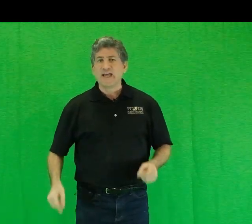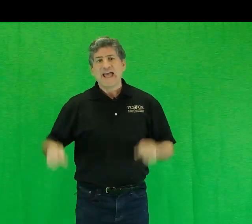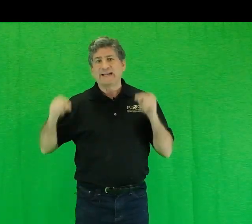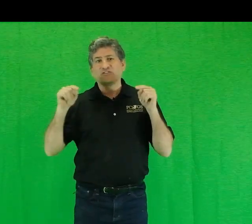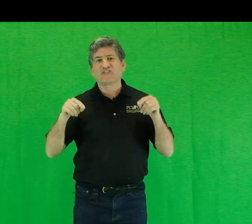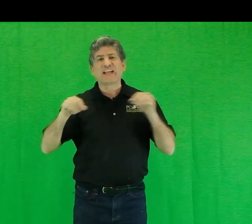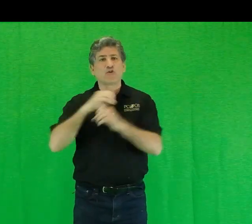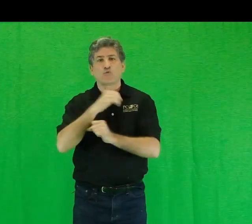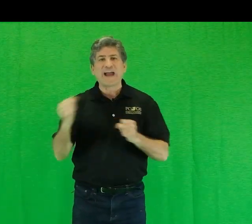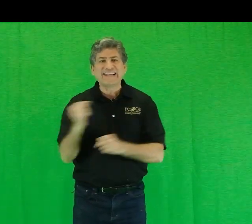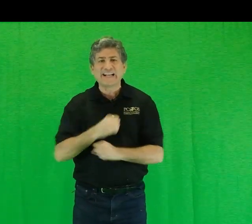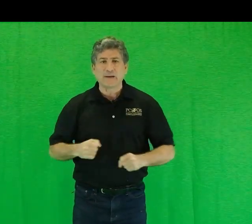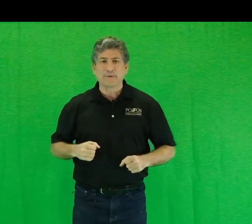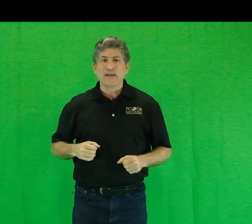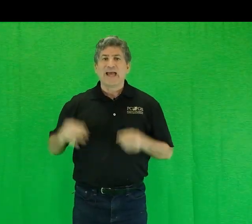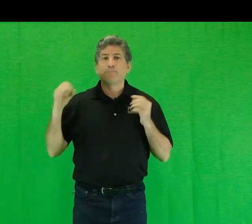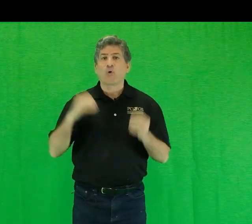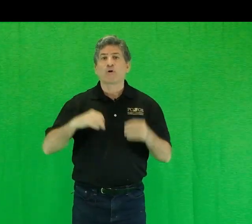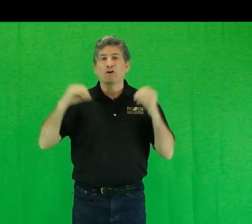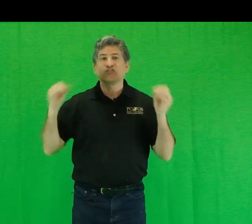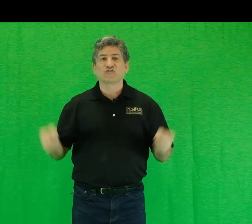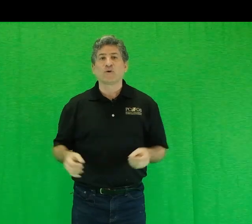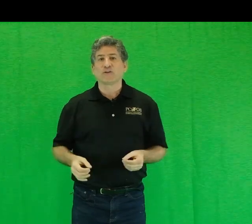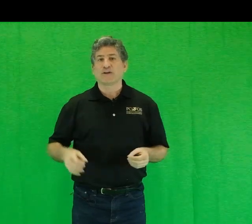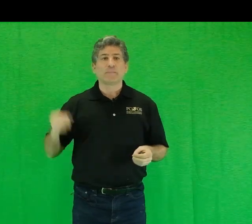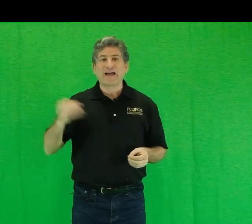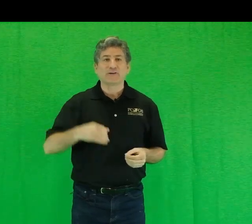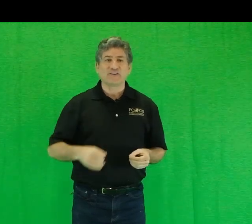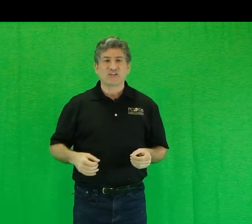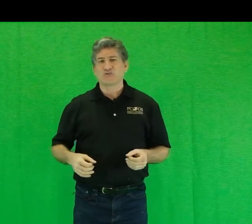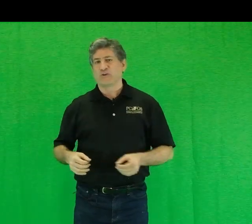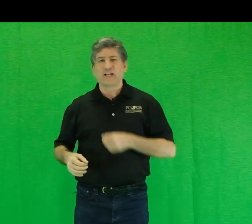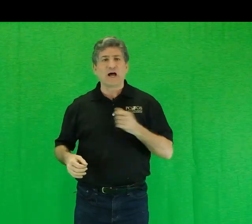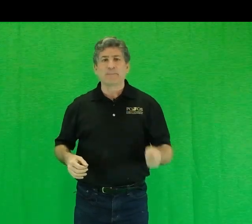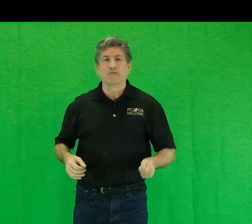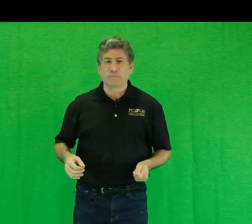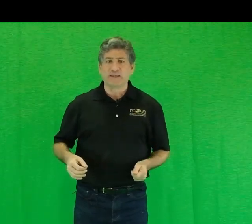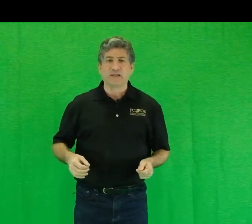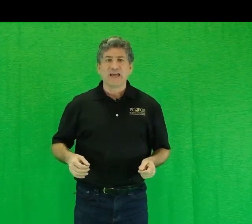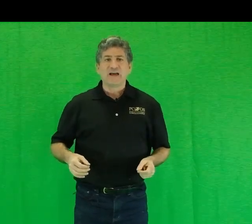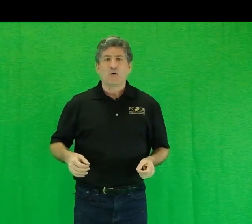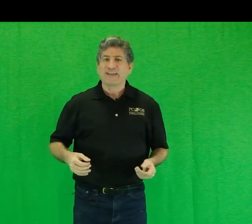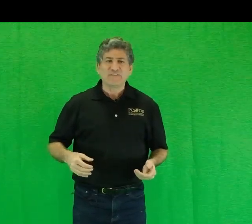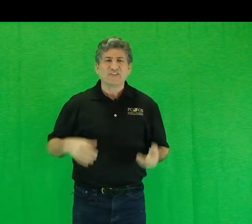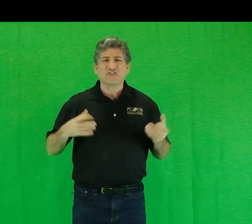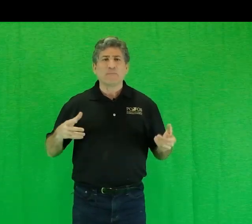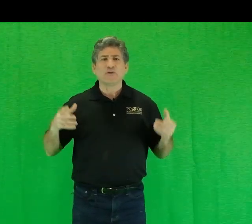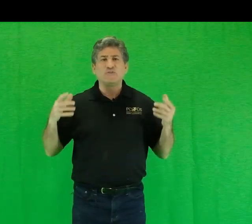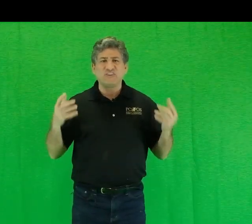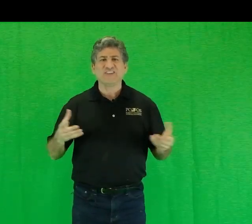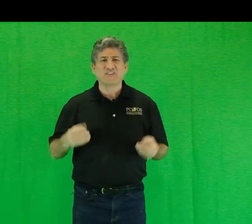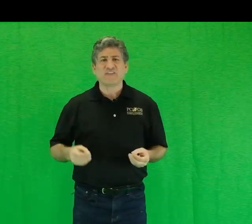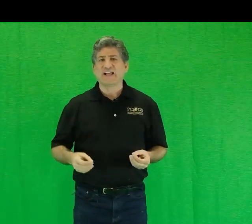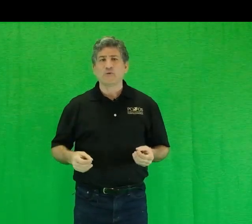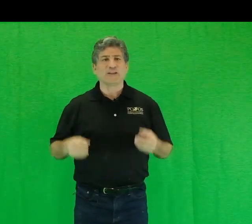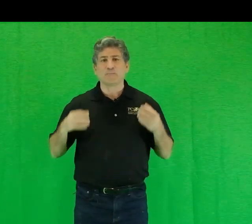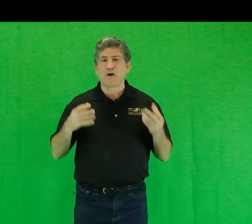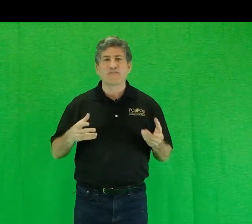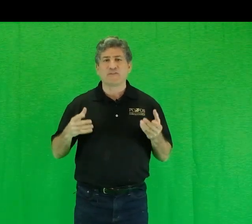and instead grind it up and pour it on soil or in a biodigester or in a compost bin, or give it to someone who sees its value and can profit